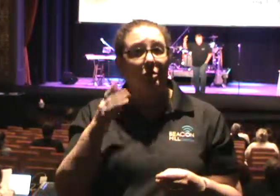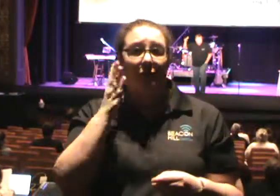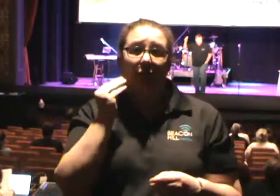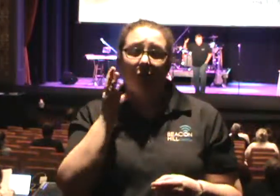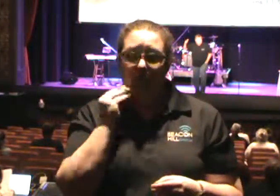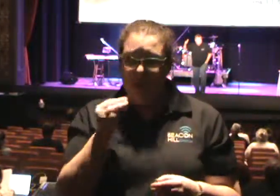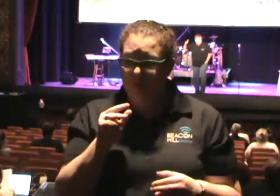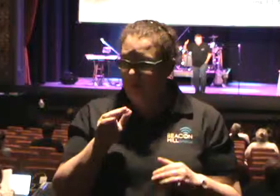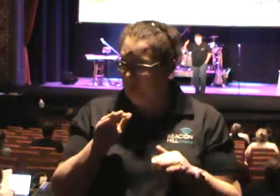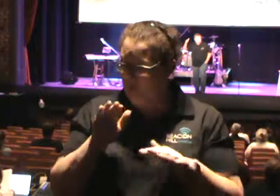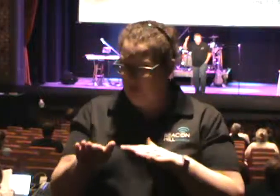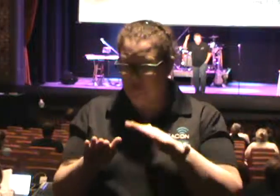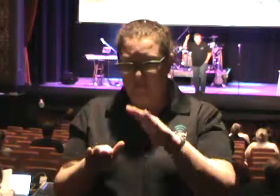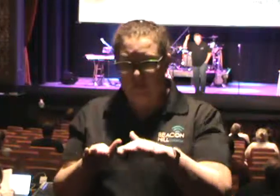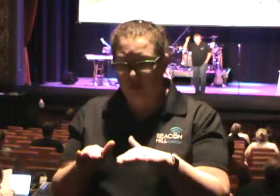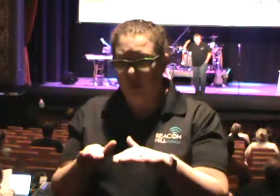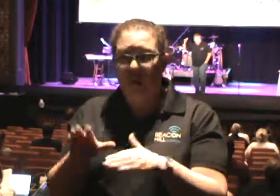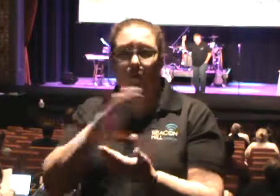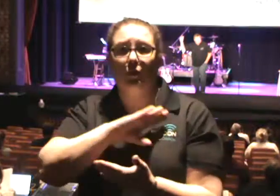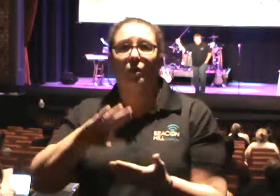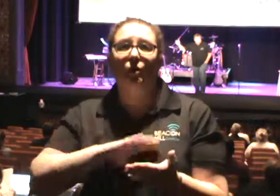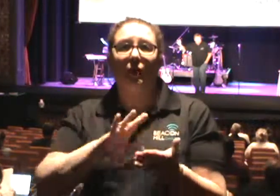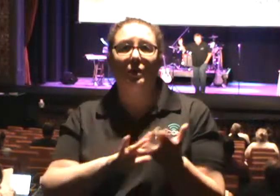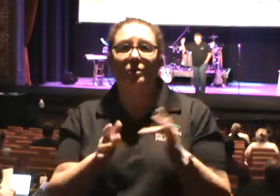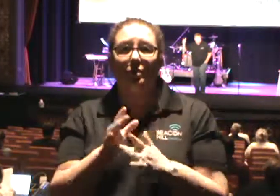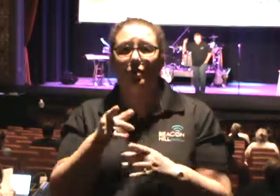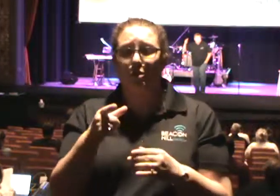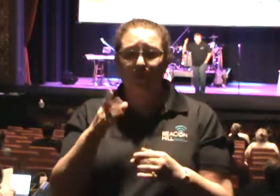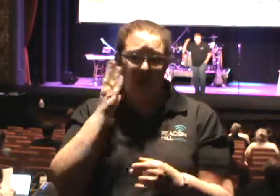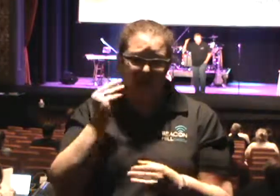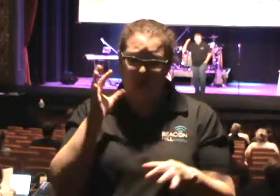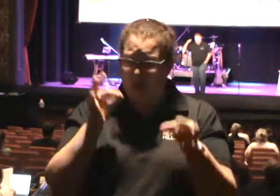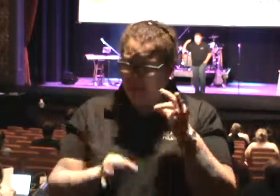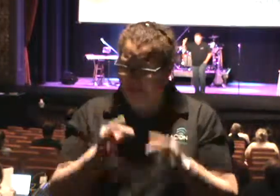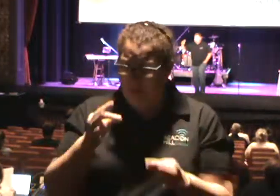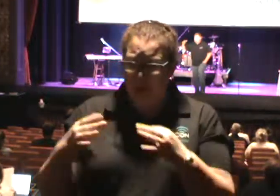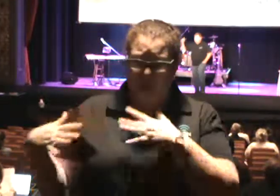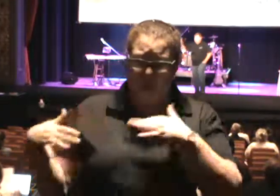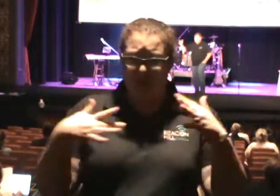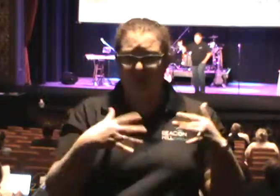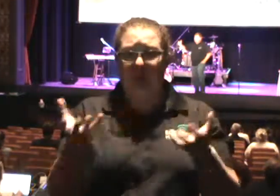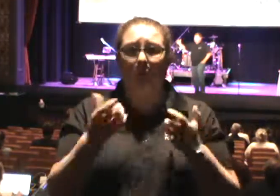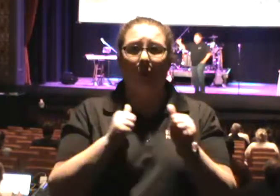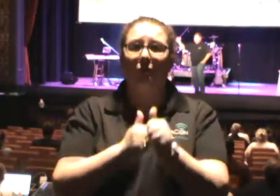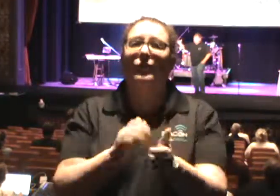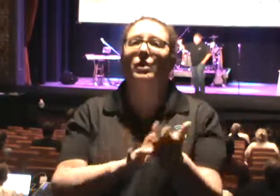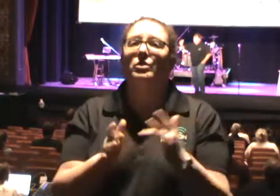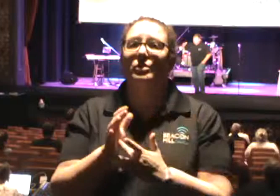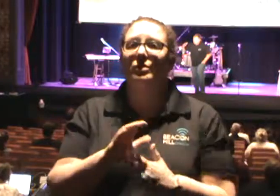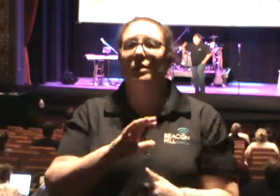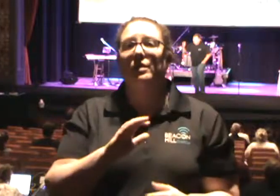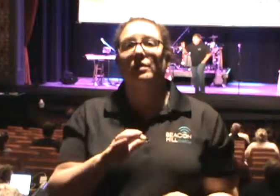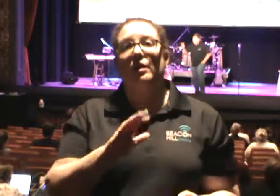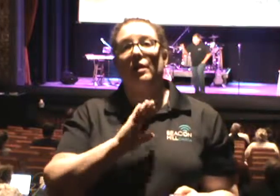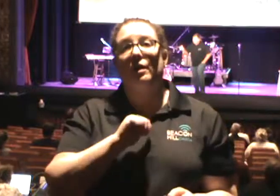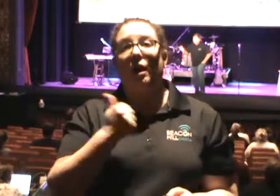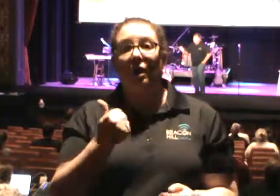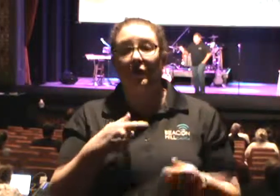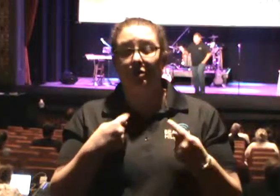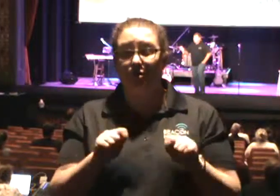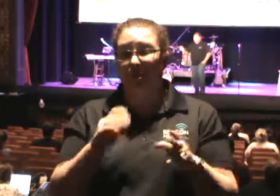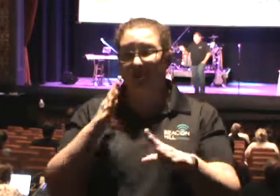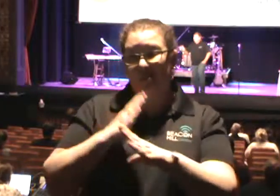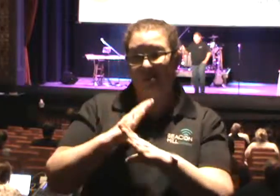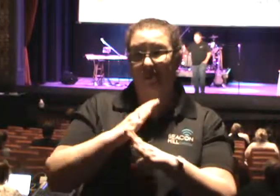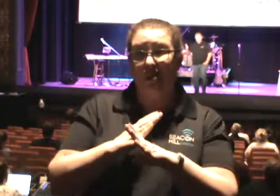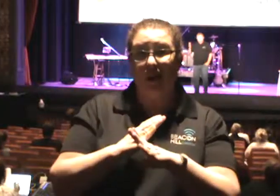fun of you for your faith? Have you ever gone through trials and battles because you want to follow Jesus and other people are trying to hinder your growth? Has that ever happened